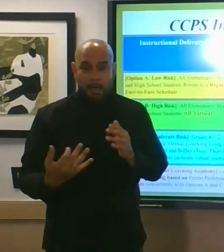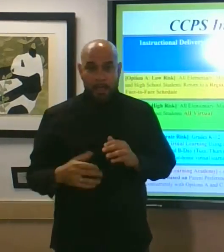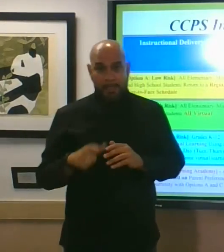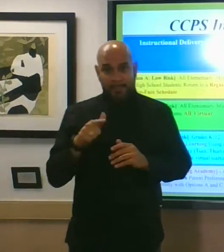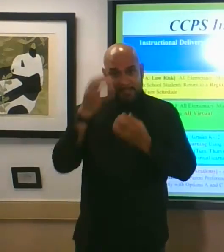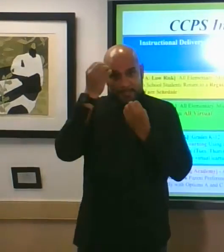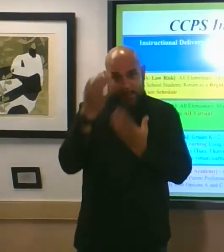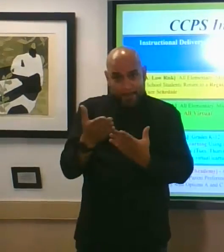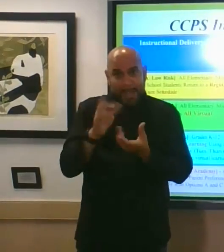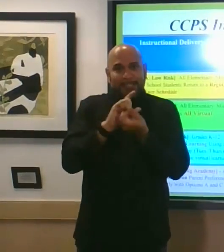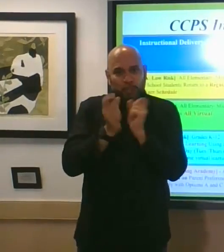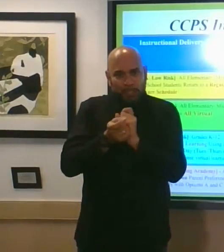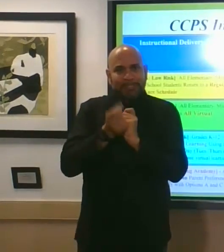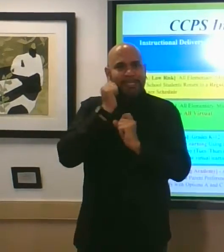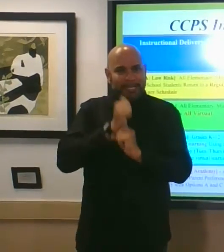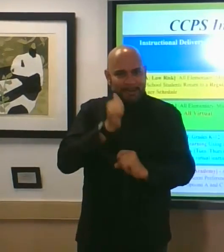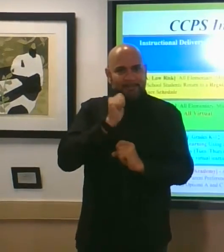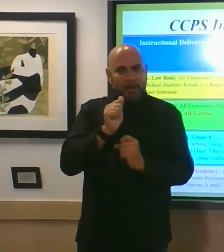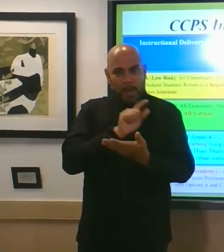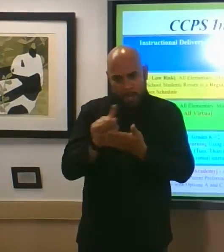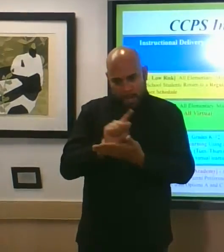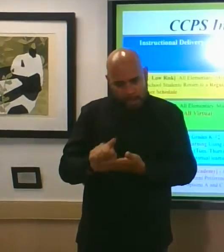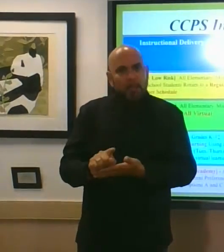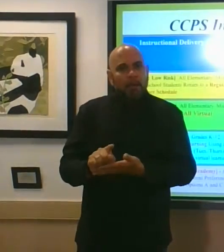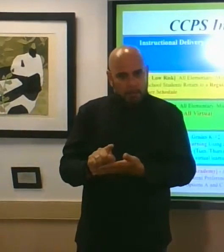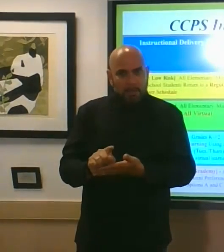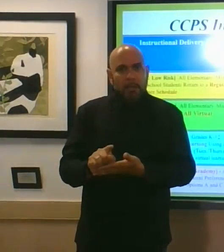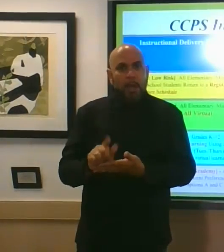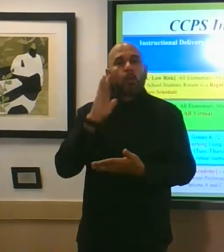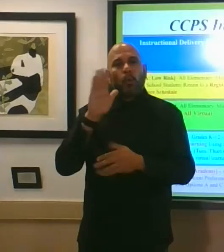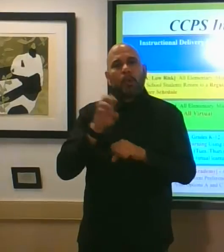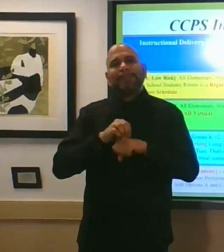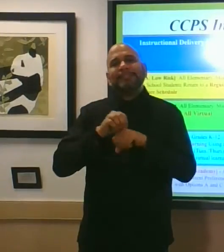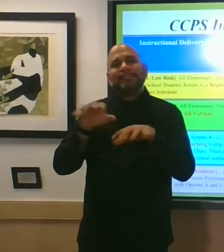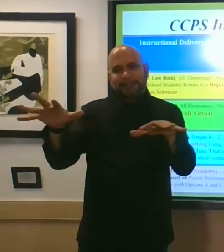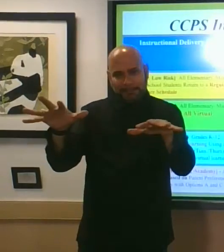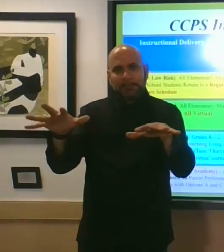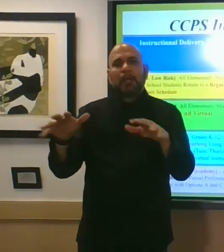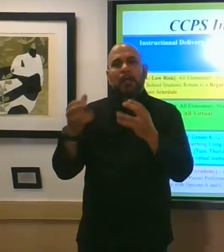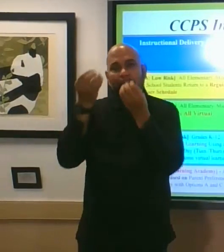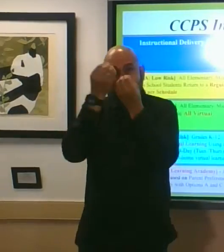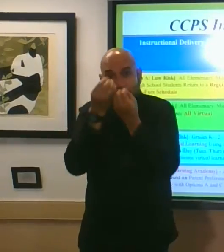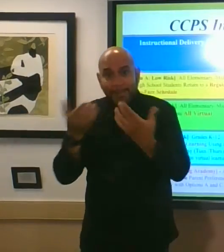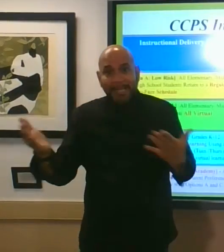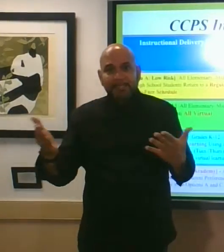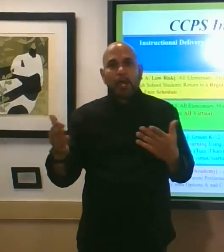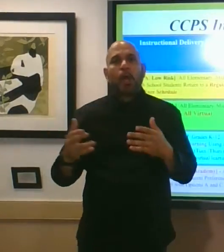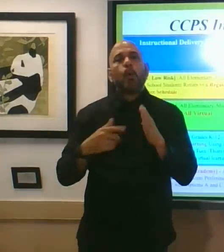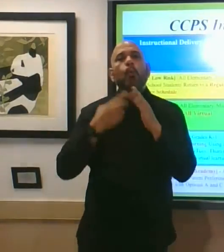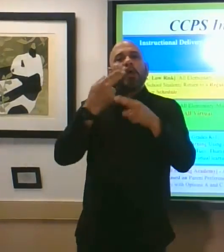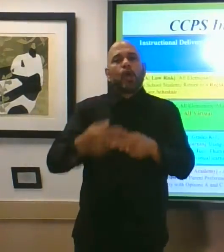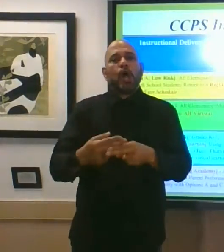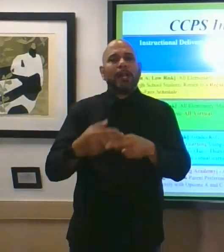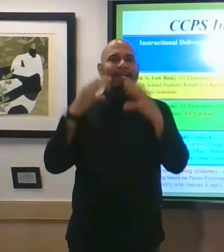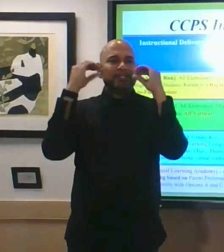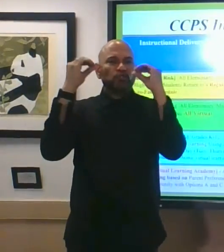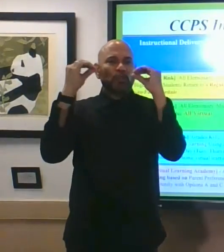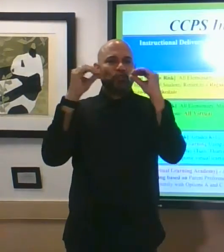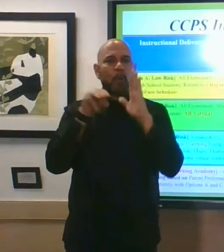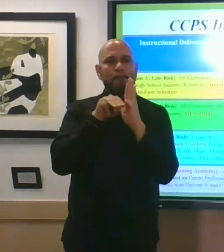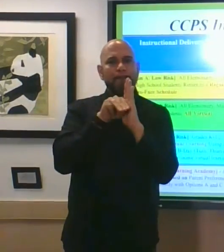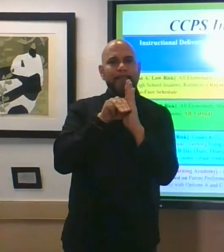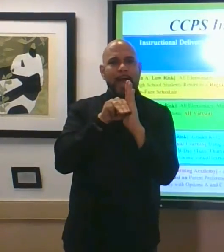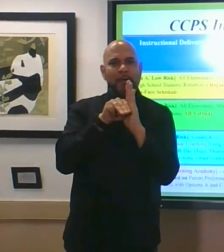every day so we will be sending out announcements weekly i'll call them instructional model option updates